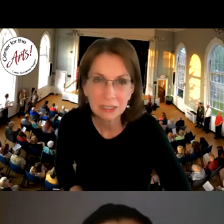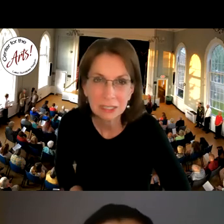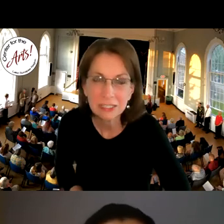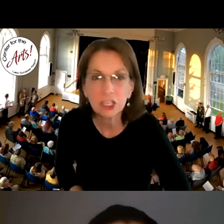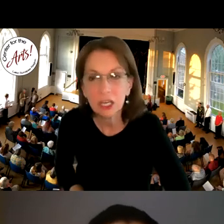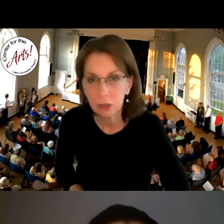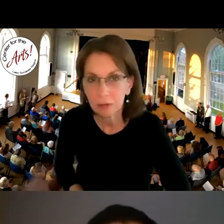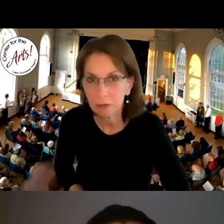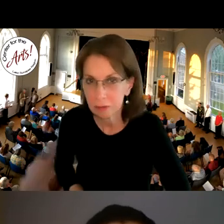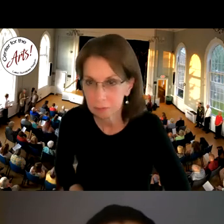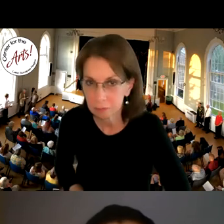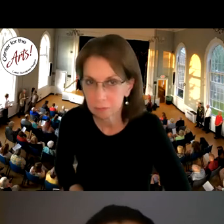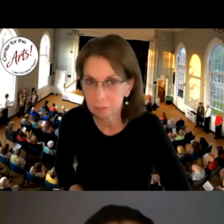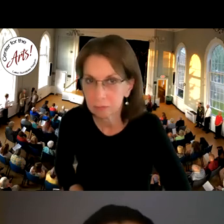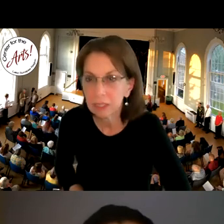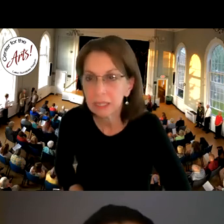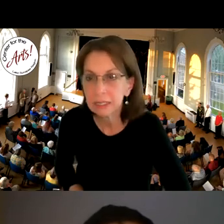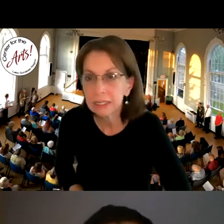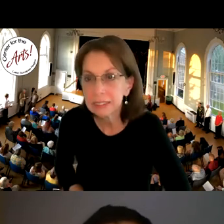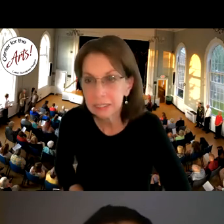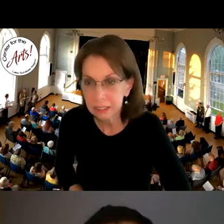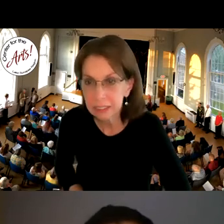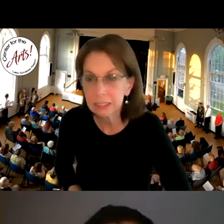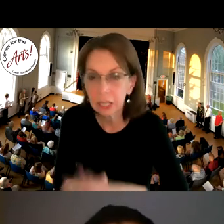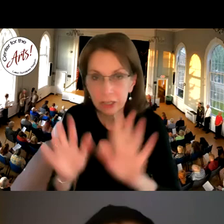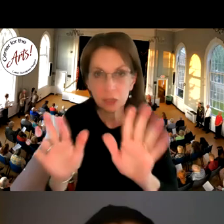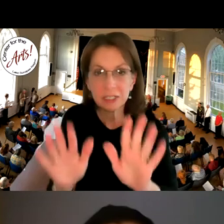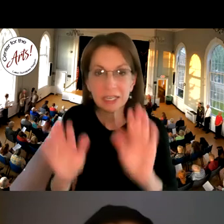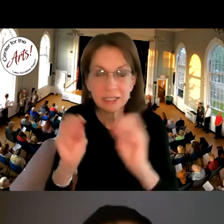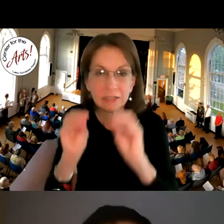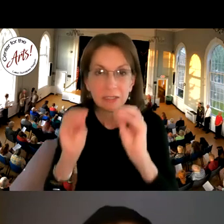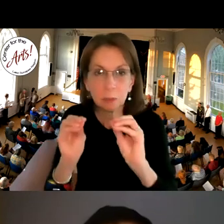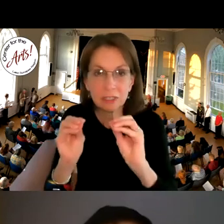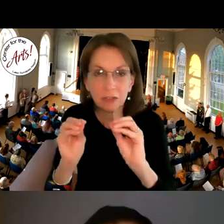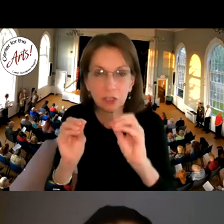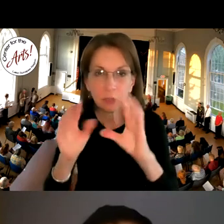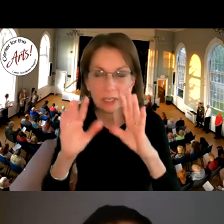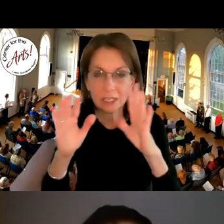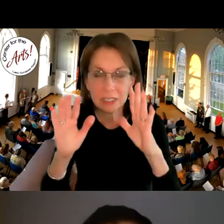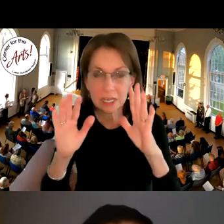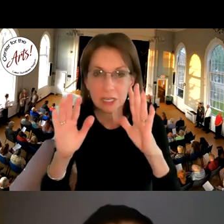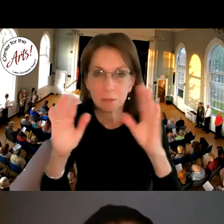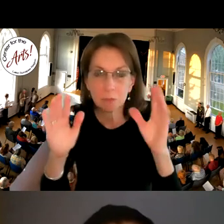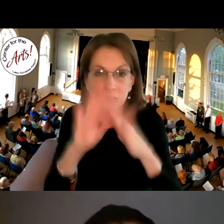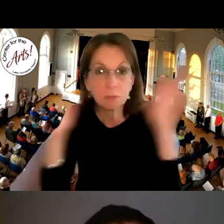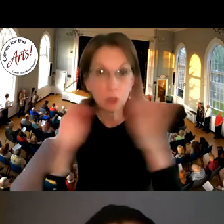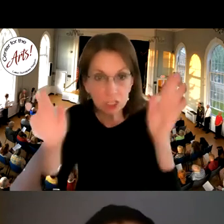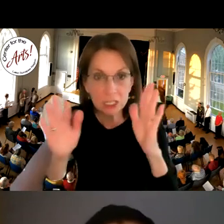is that oh it is it is a i just want to say it is a little bit difficult because um with the motion